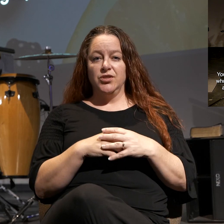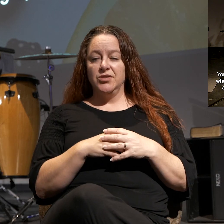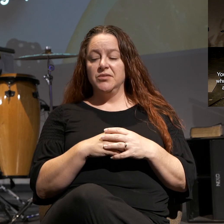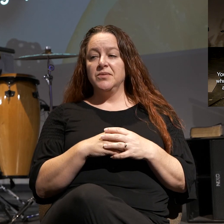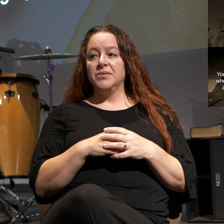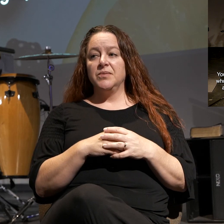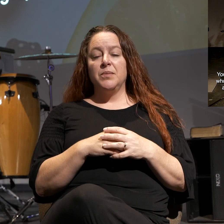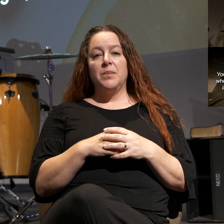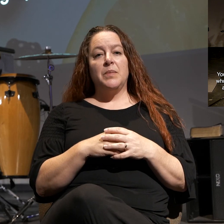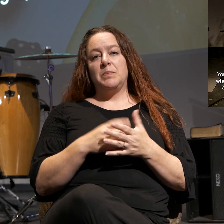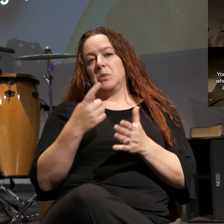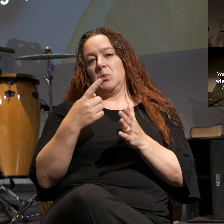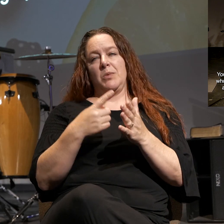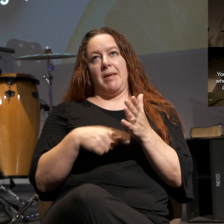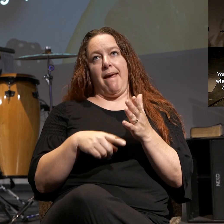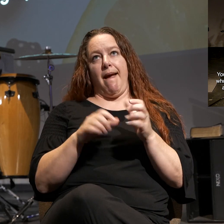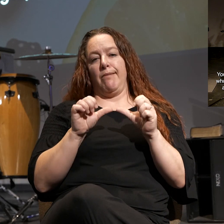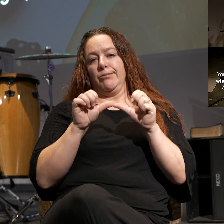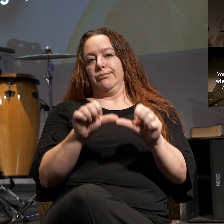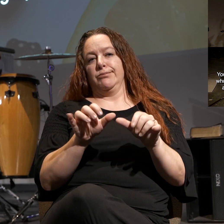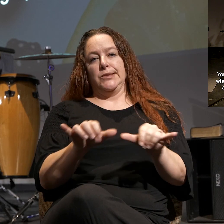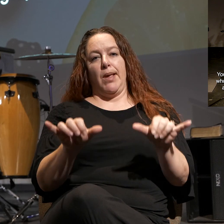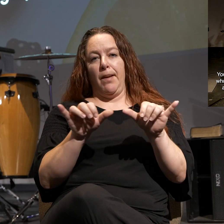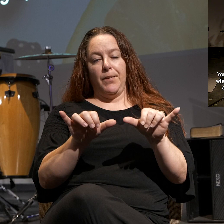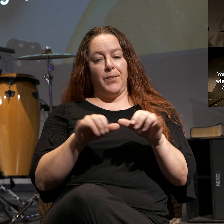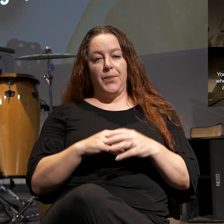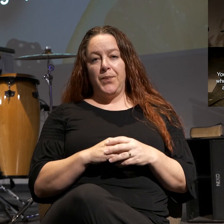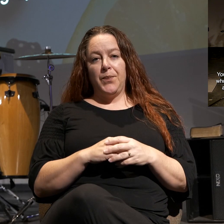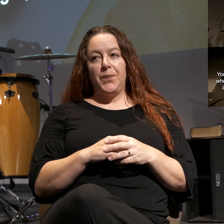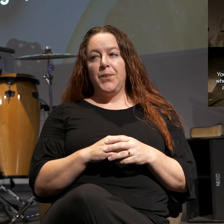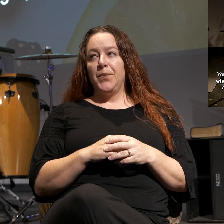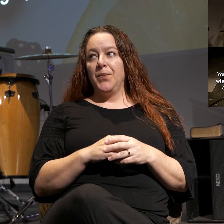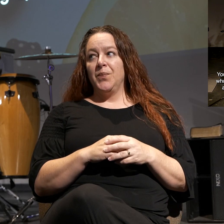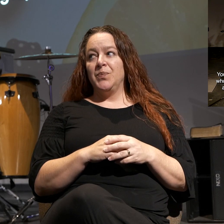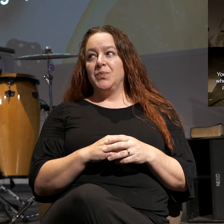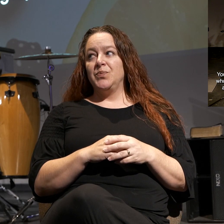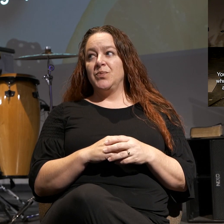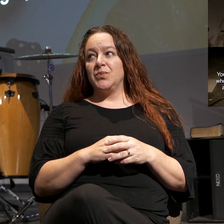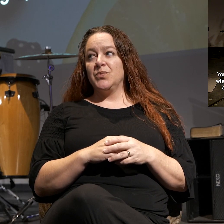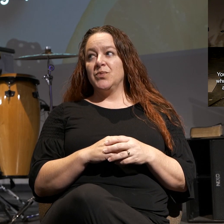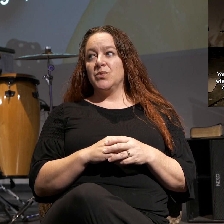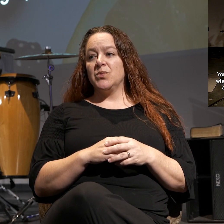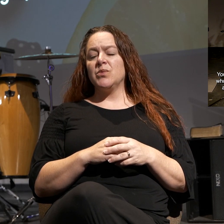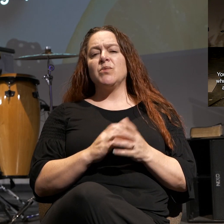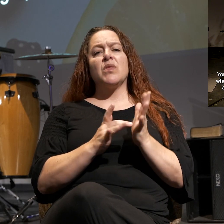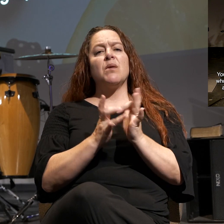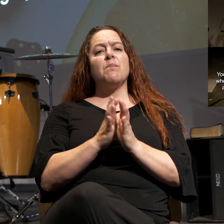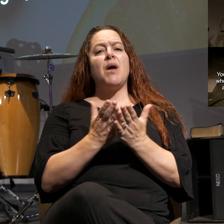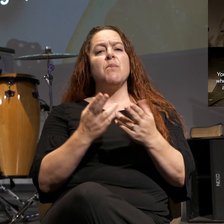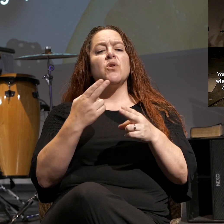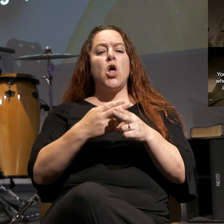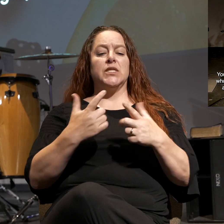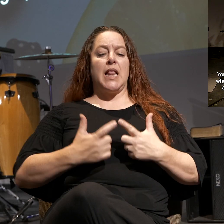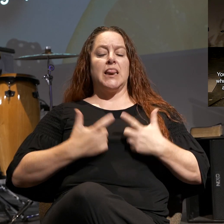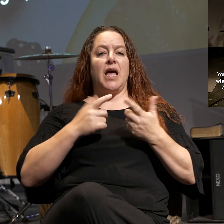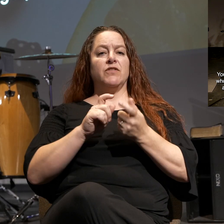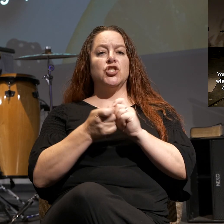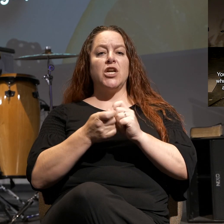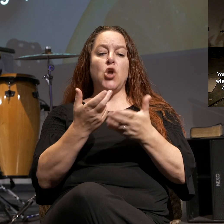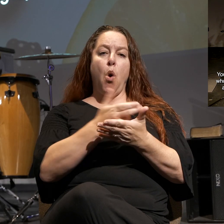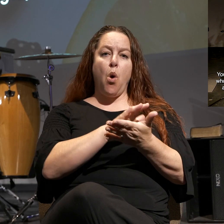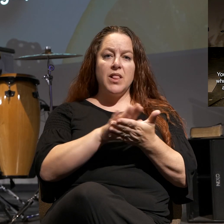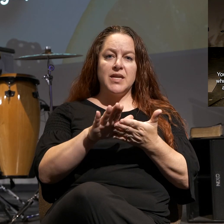You cannot remain the same. In fact, the Bible calls this life change holiness,